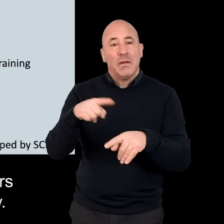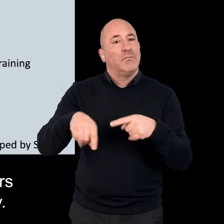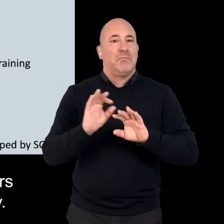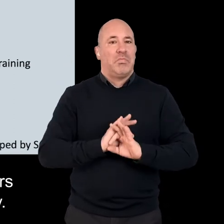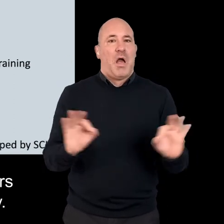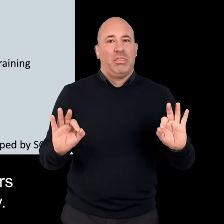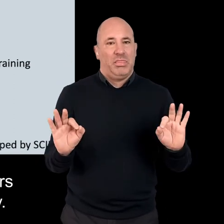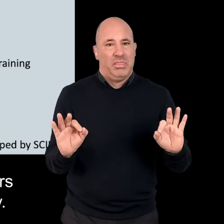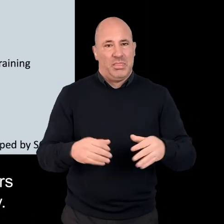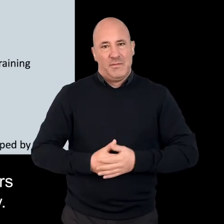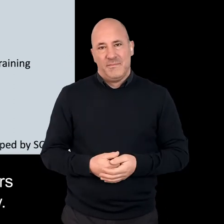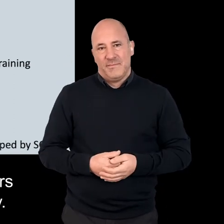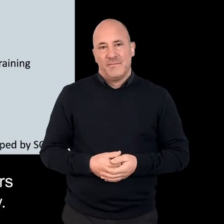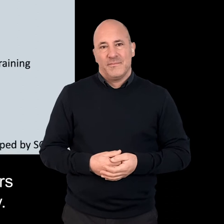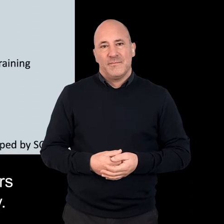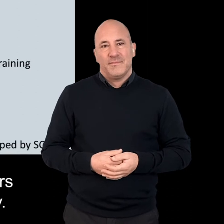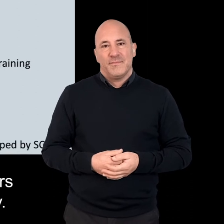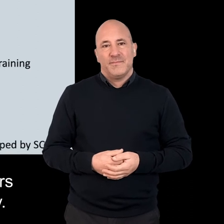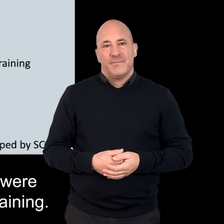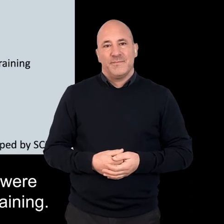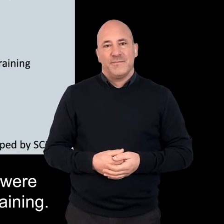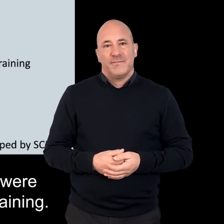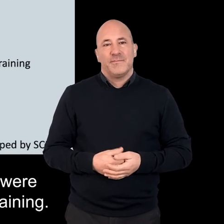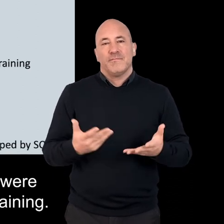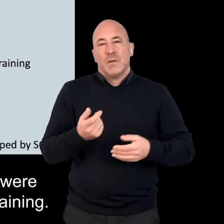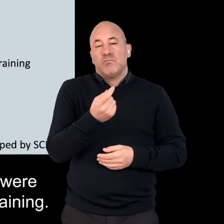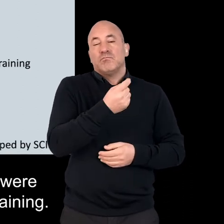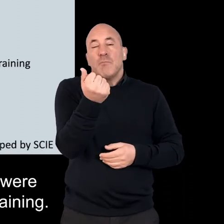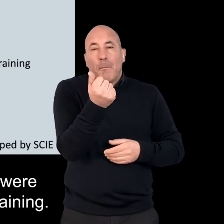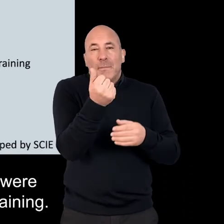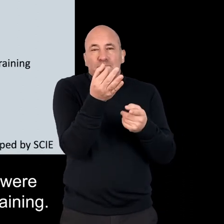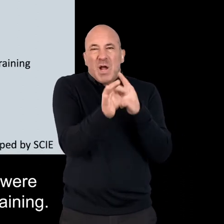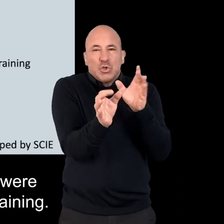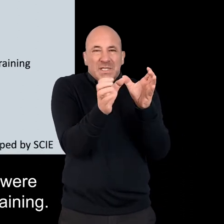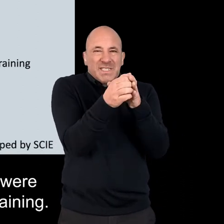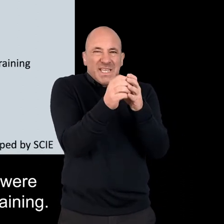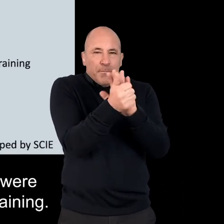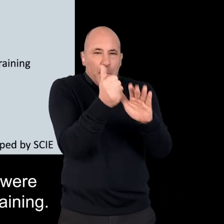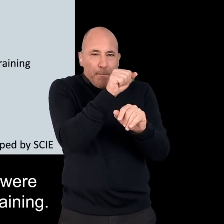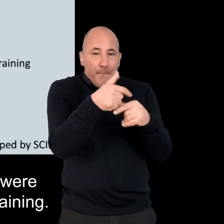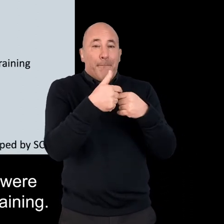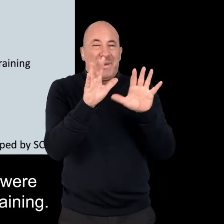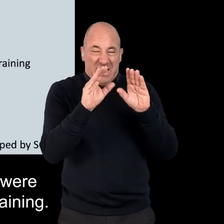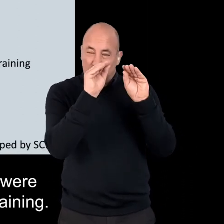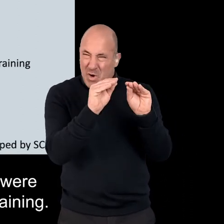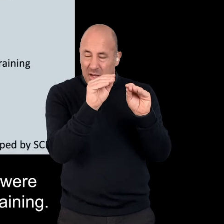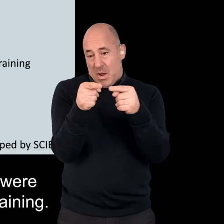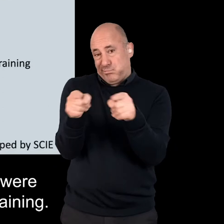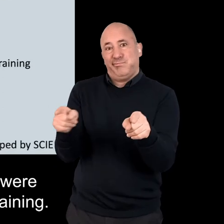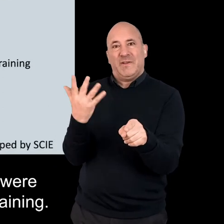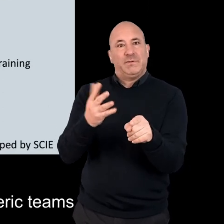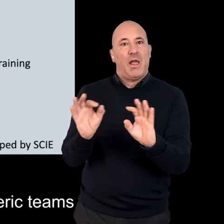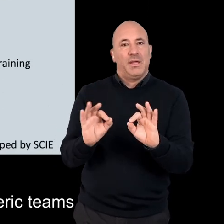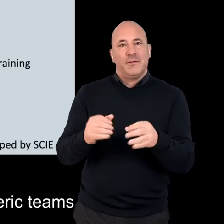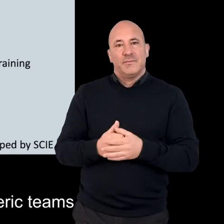the 15 social workers who participated in the study. Although some specialist teams were believed to have received some